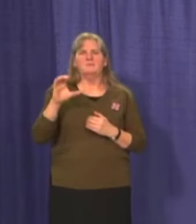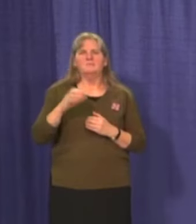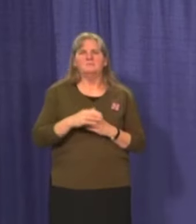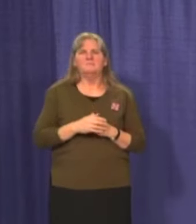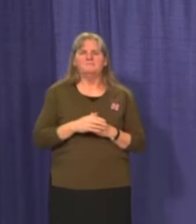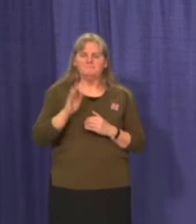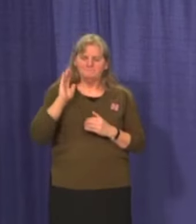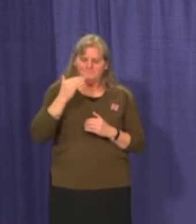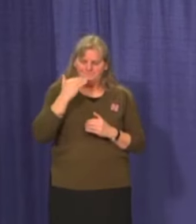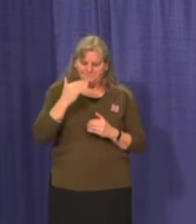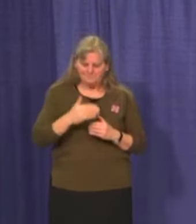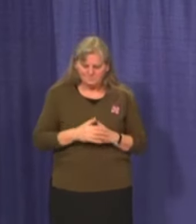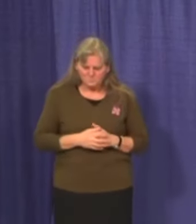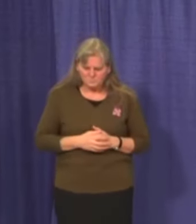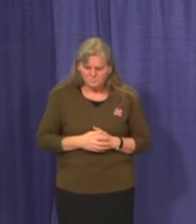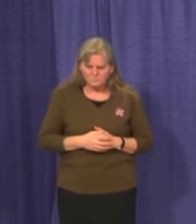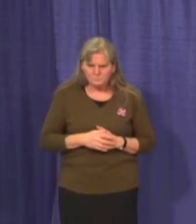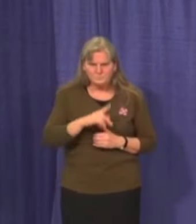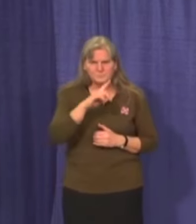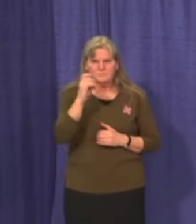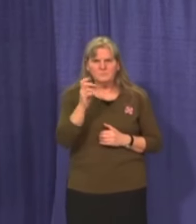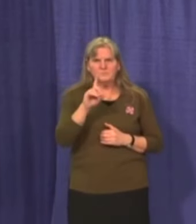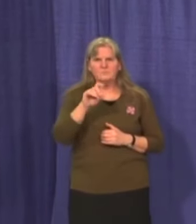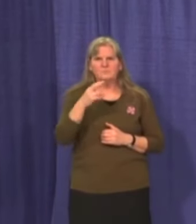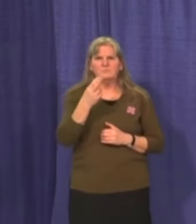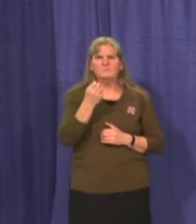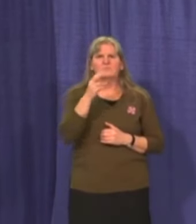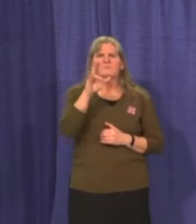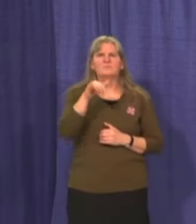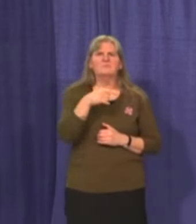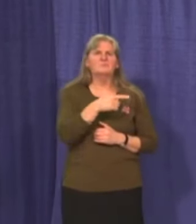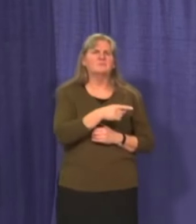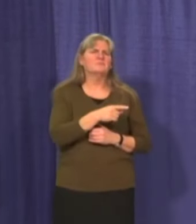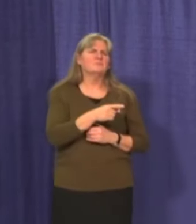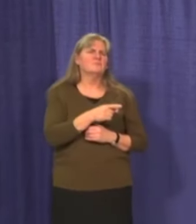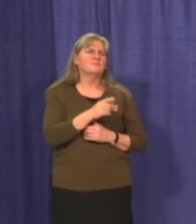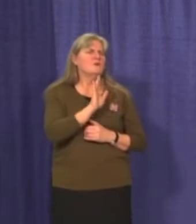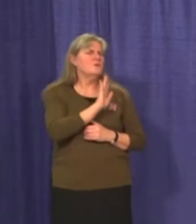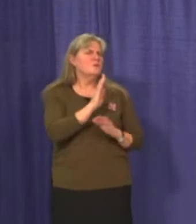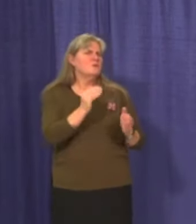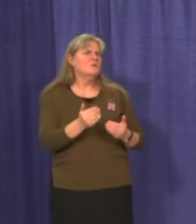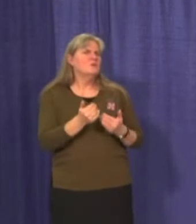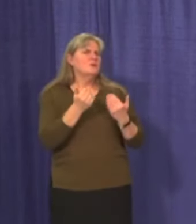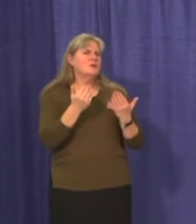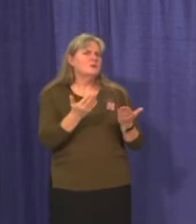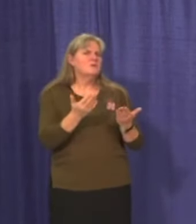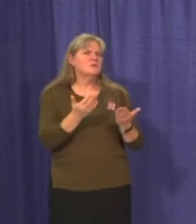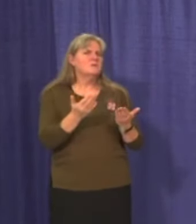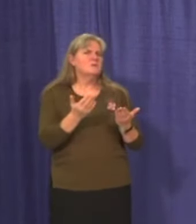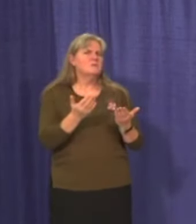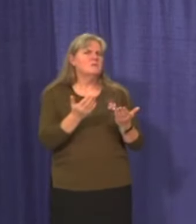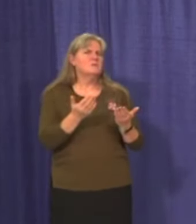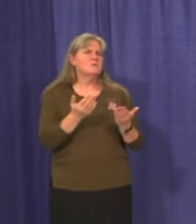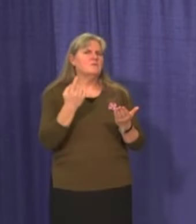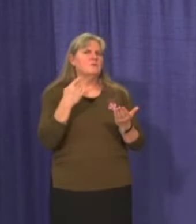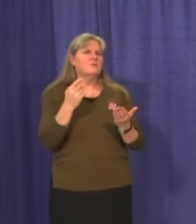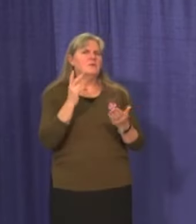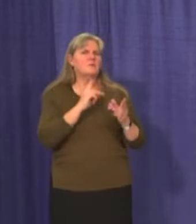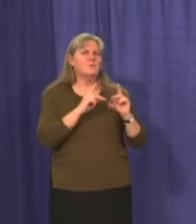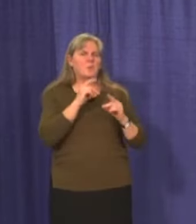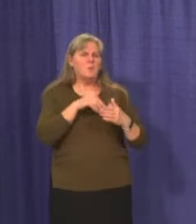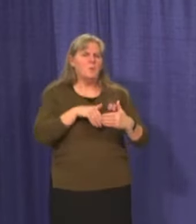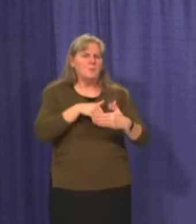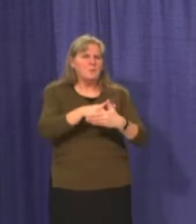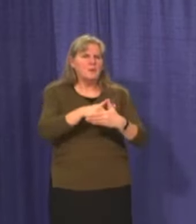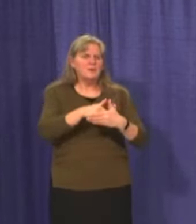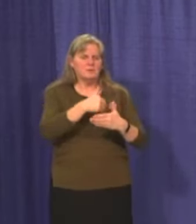Yes, thank you. A question for Dr. Hanley. What is your latest recommendation when it comes to people who are pregnant or